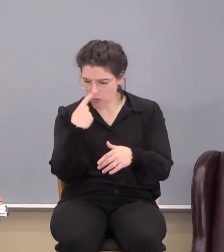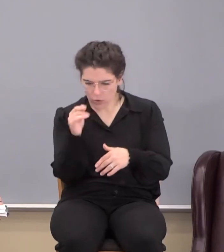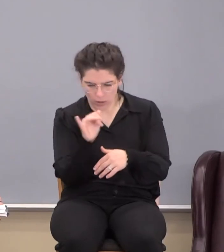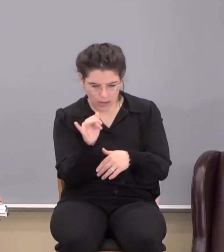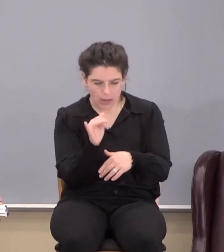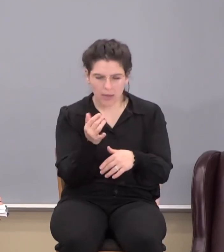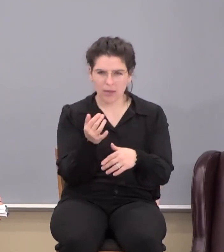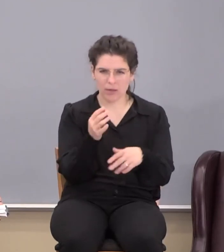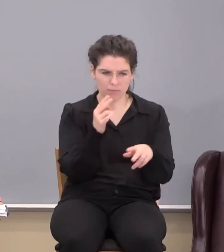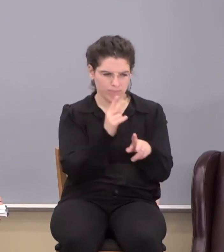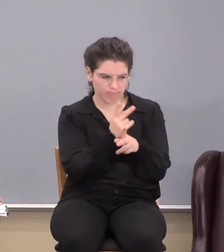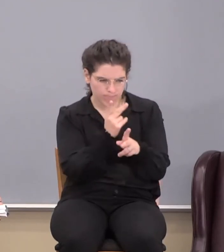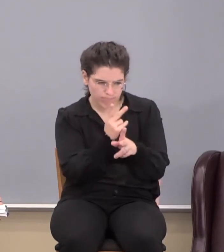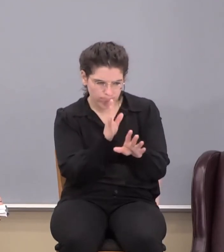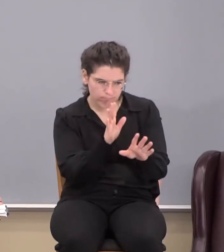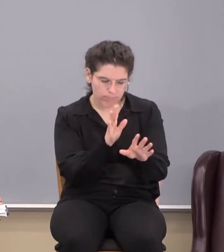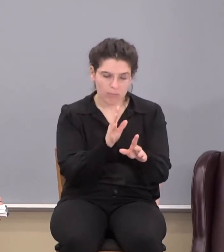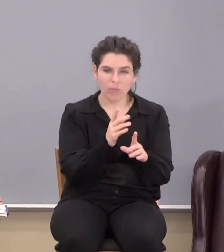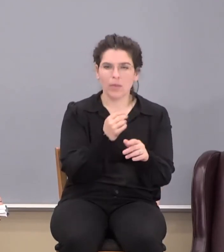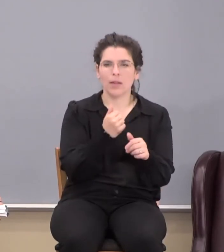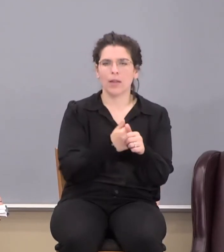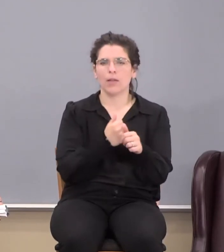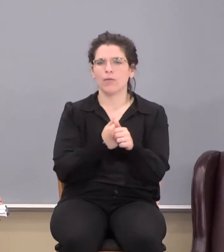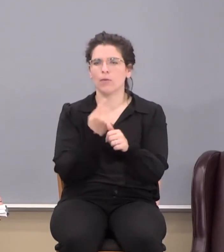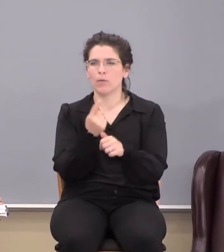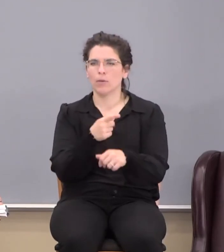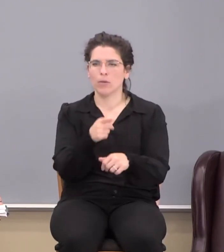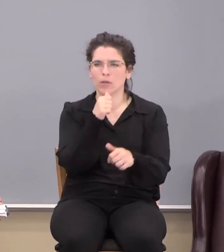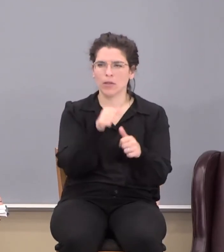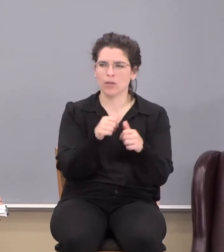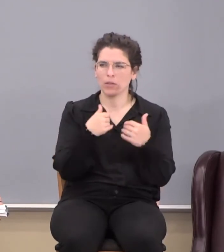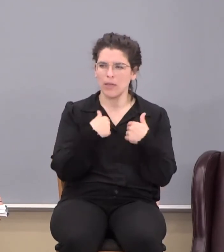In every one of Paul's epistles, he has something to say about this.